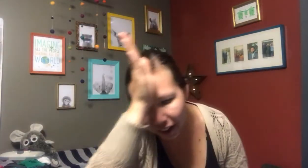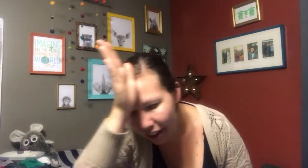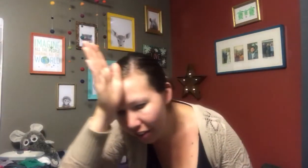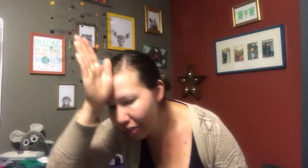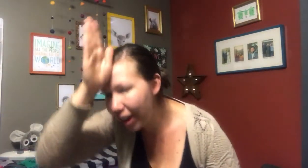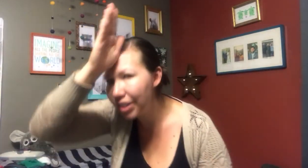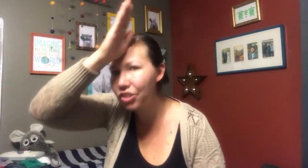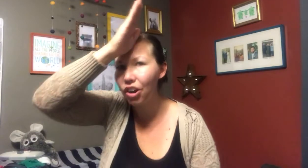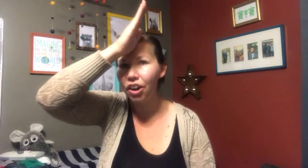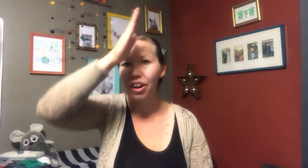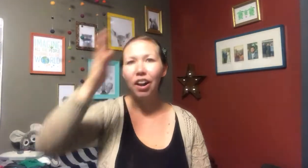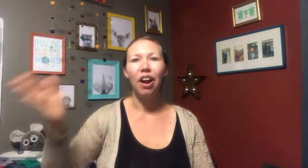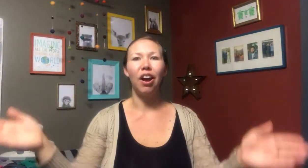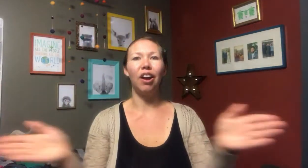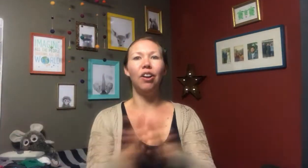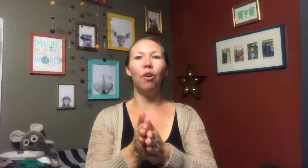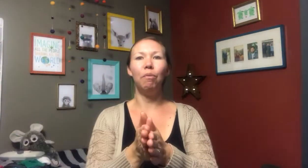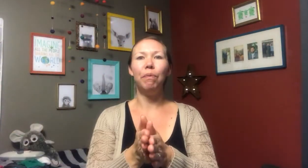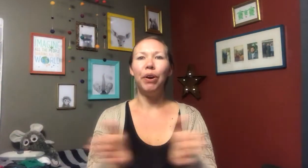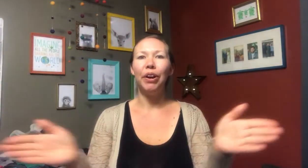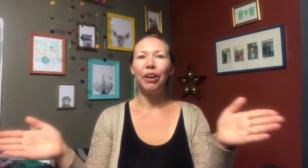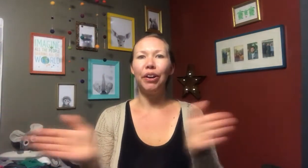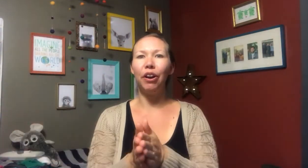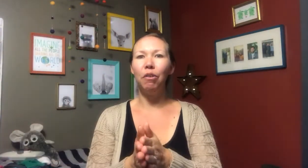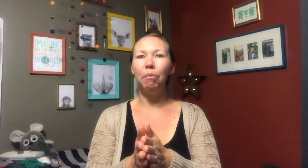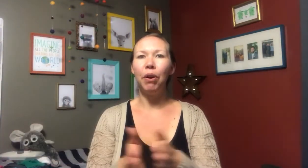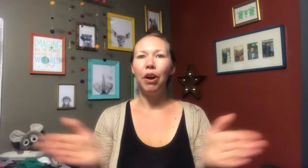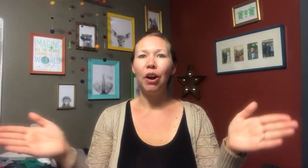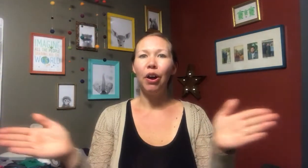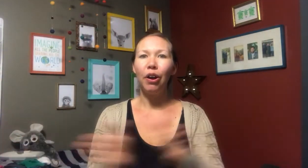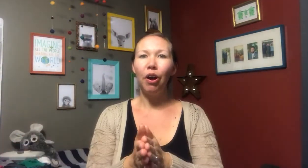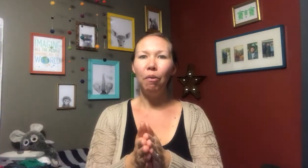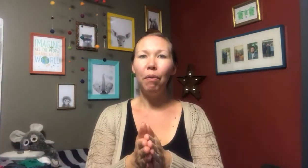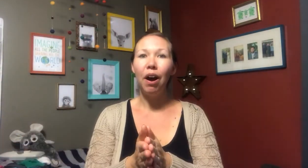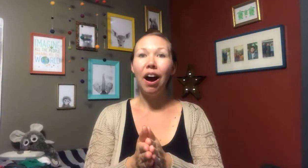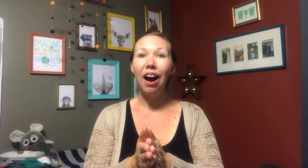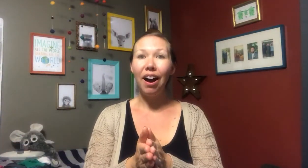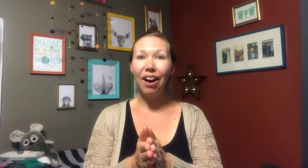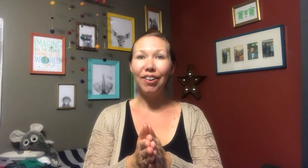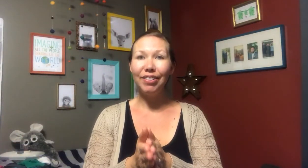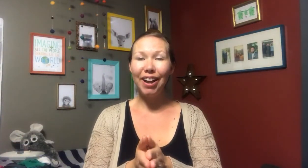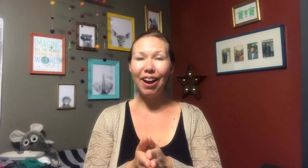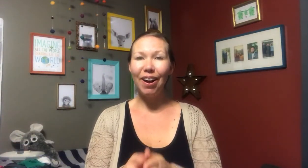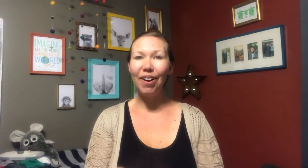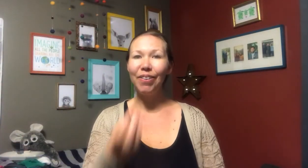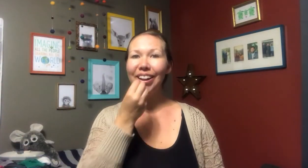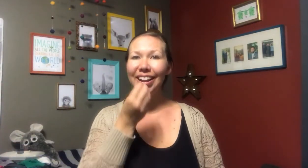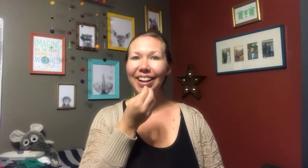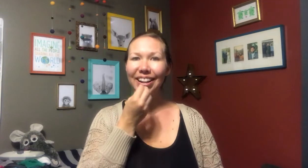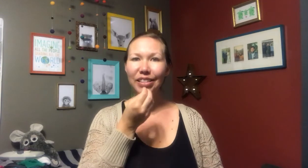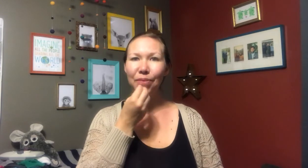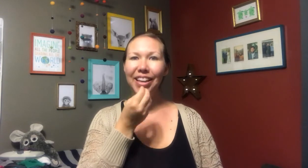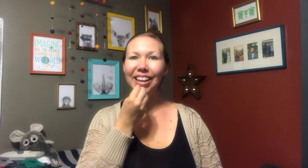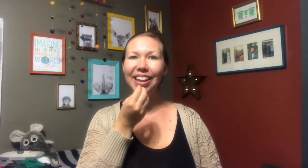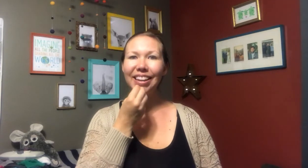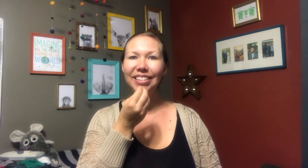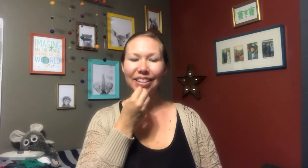great white shark. Gulp, gulp, gulp. Oh no, it's been eaten